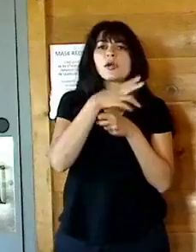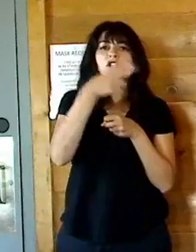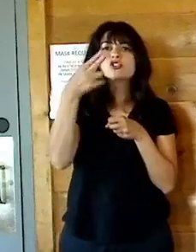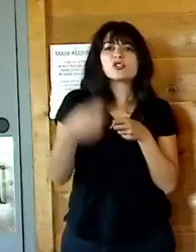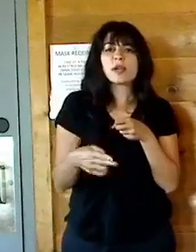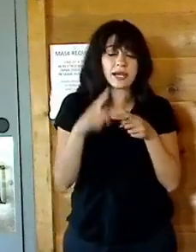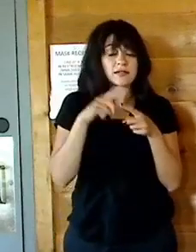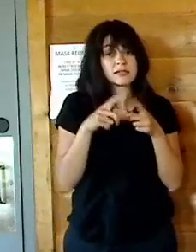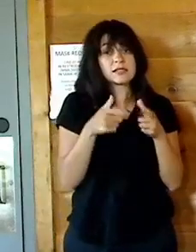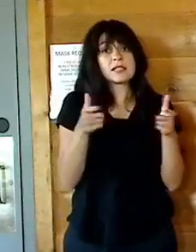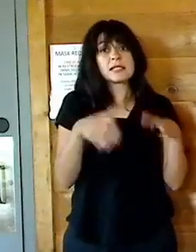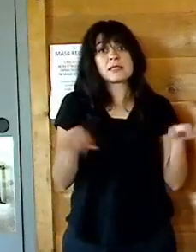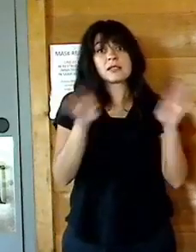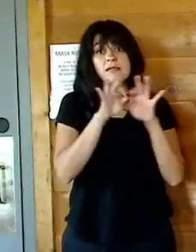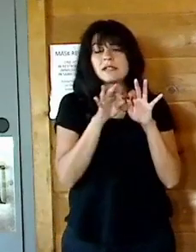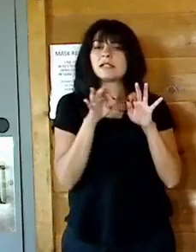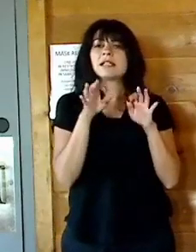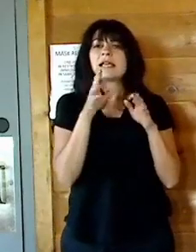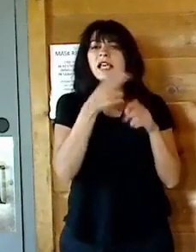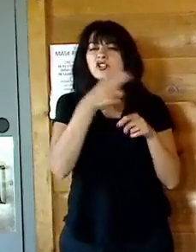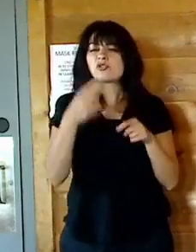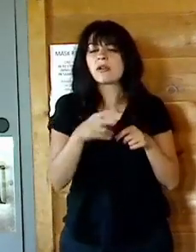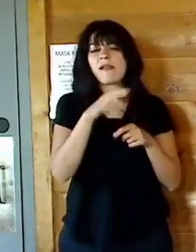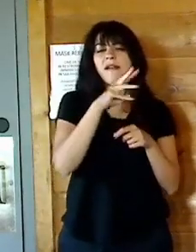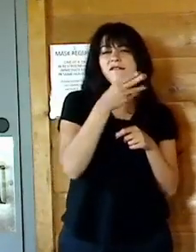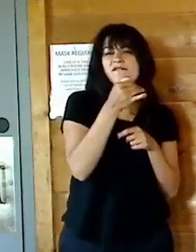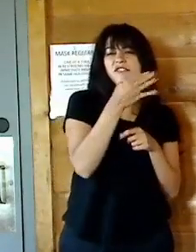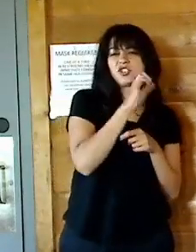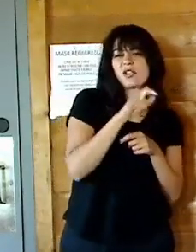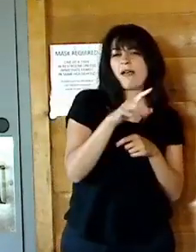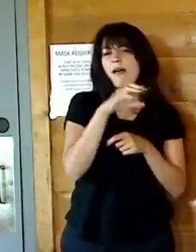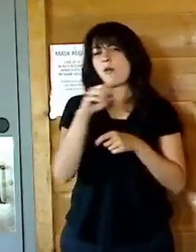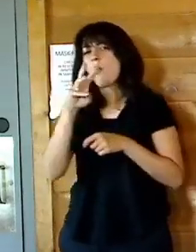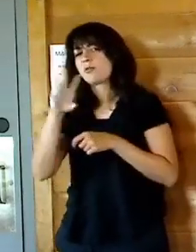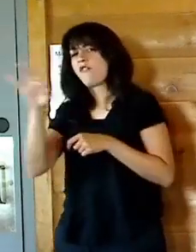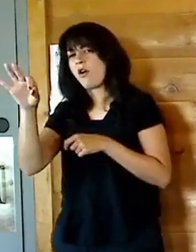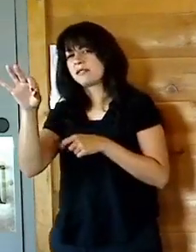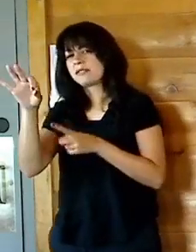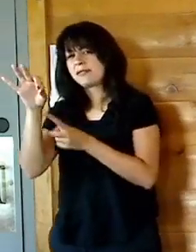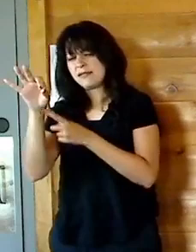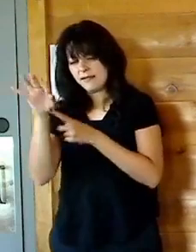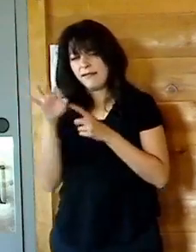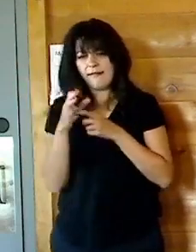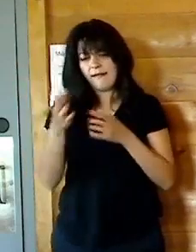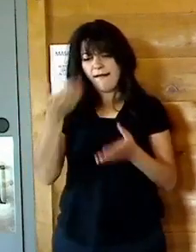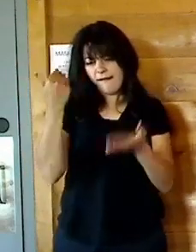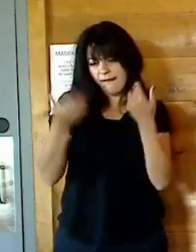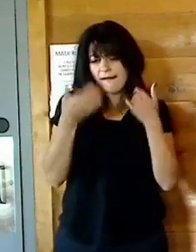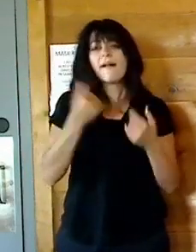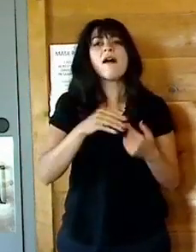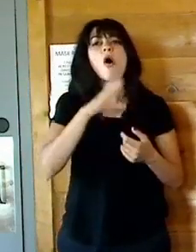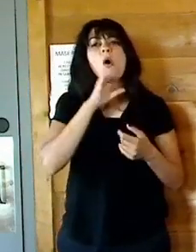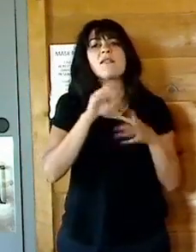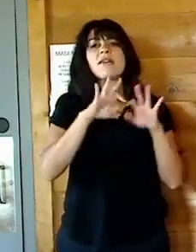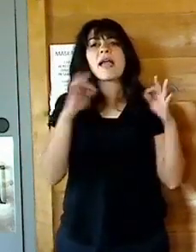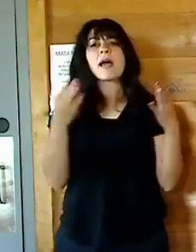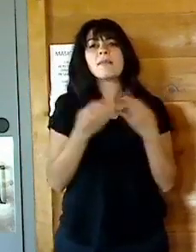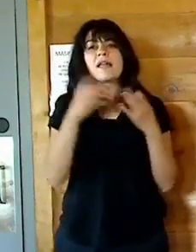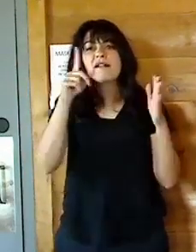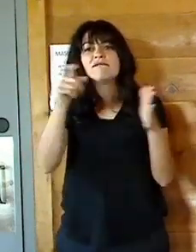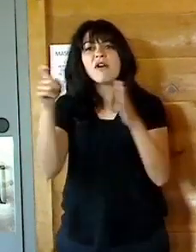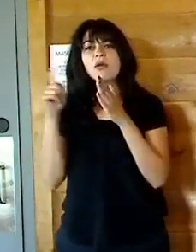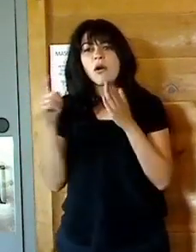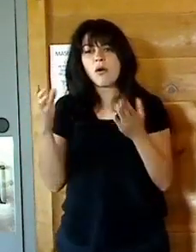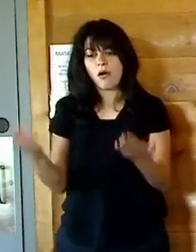significant history down at Fishgill, Wappinger, and on and so forth. Actually, when I was going through some old family photo albums, we found this picture